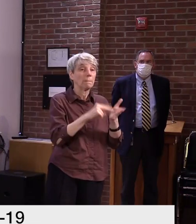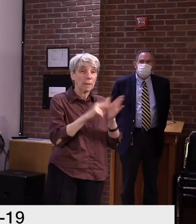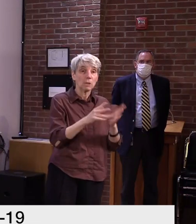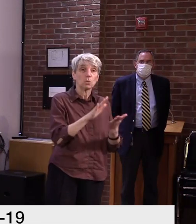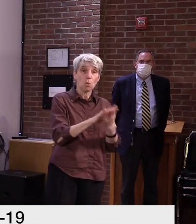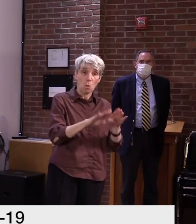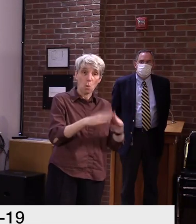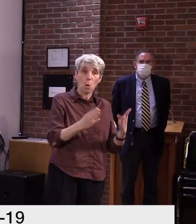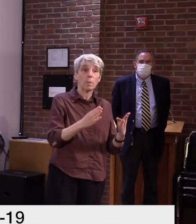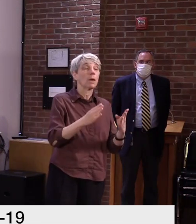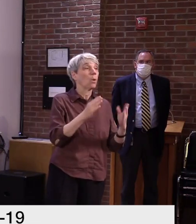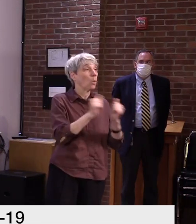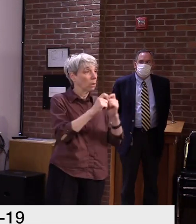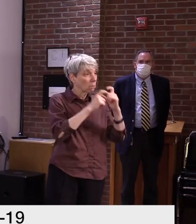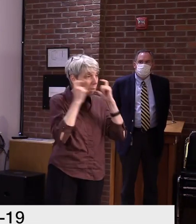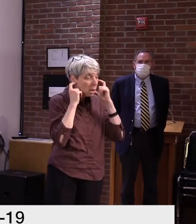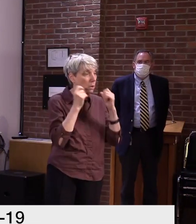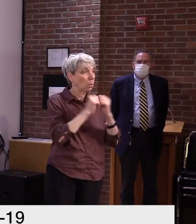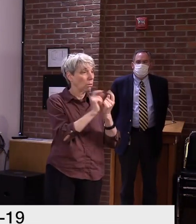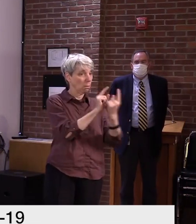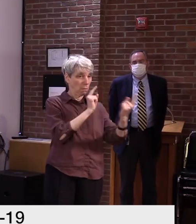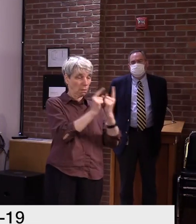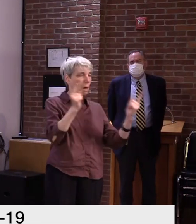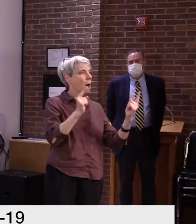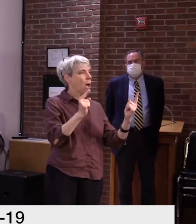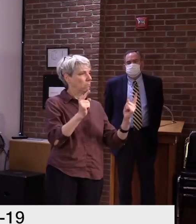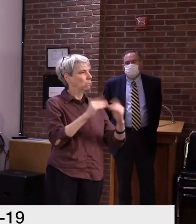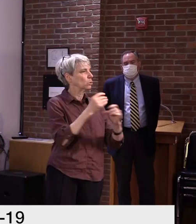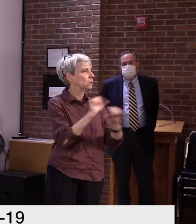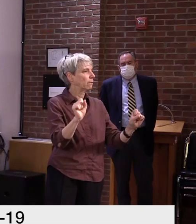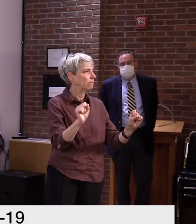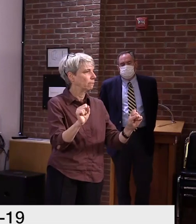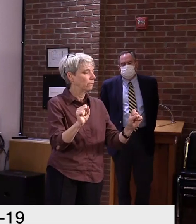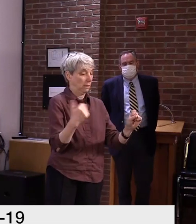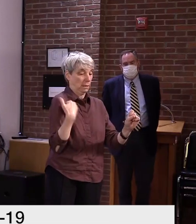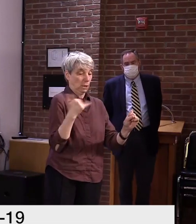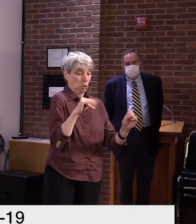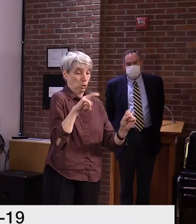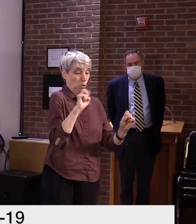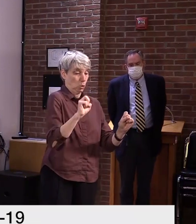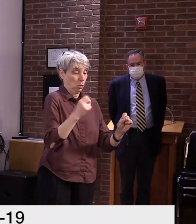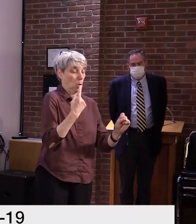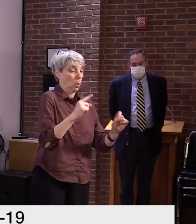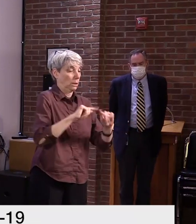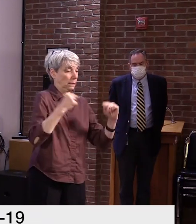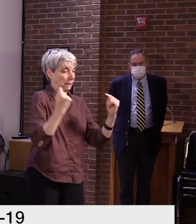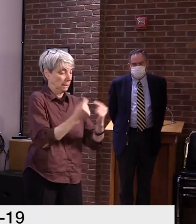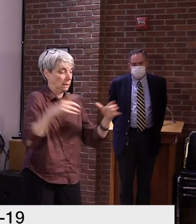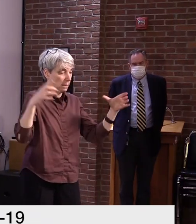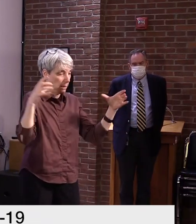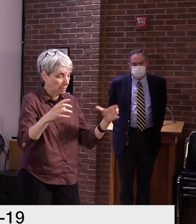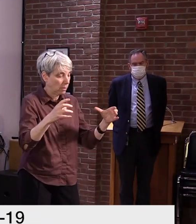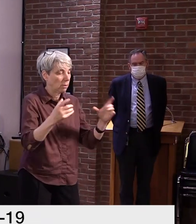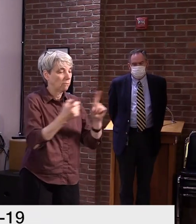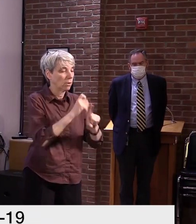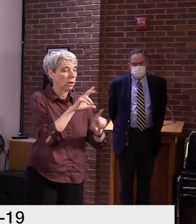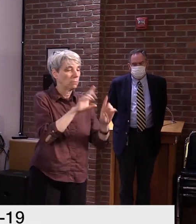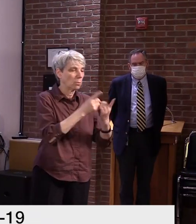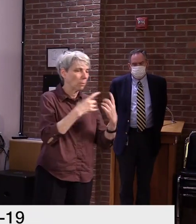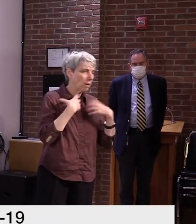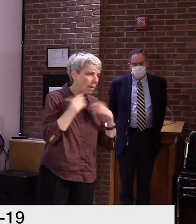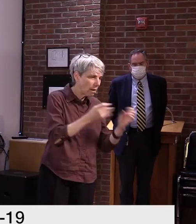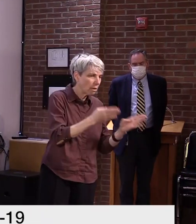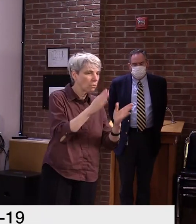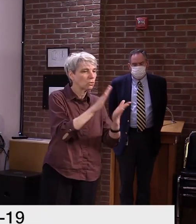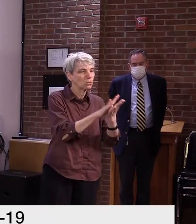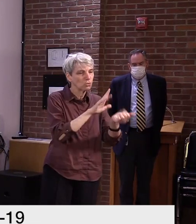strategies. In June, an interdisciplinary team with stakeholder agreement and buy-in from the Department of Health, school